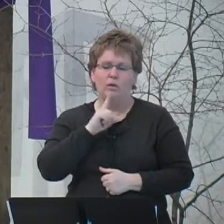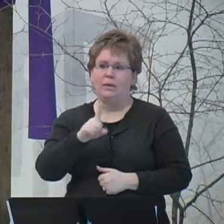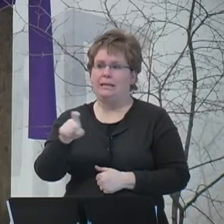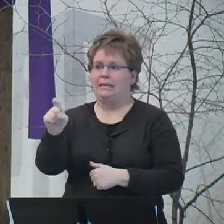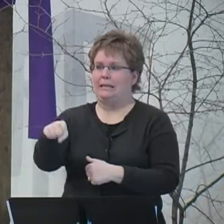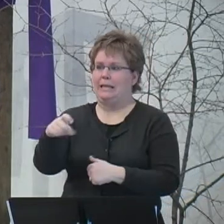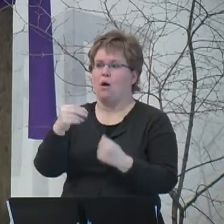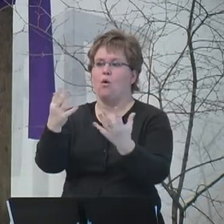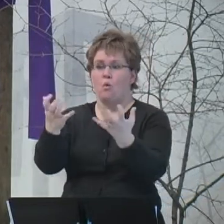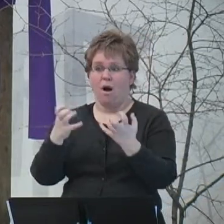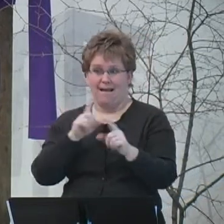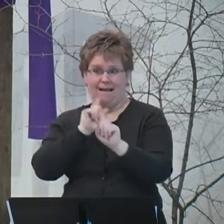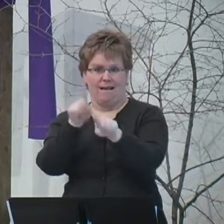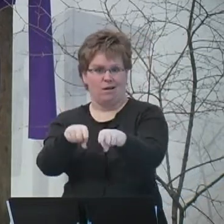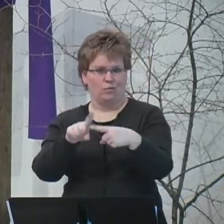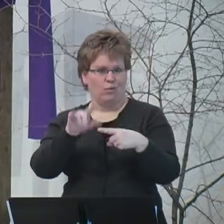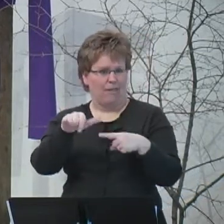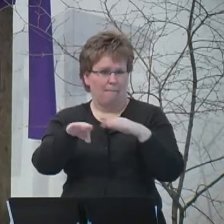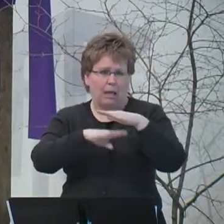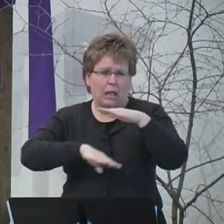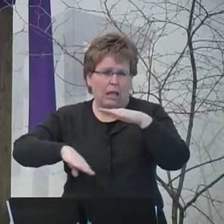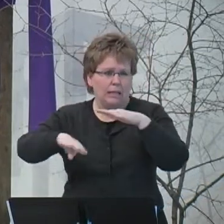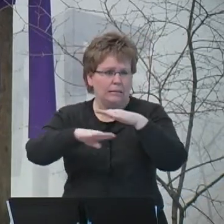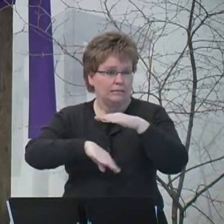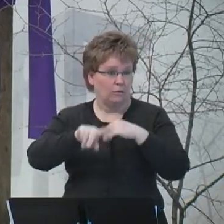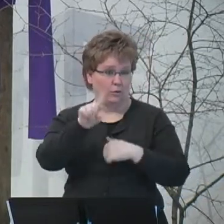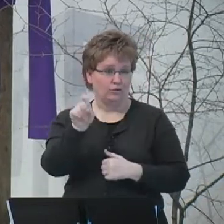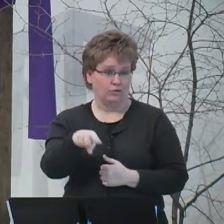need an answer to that question.